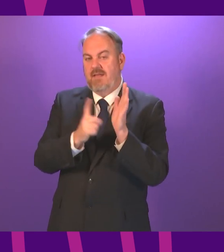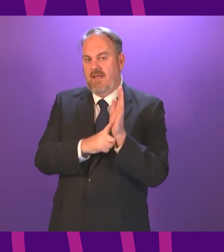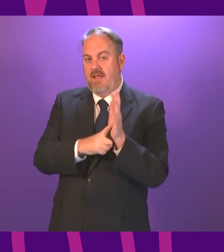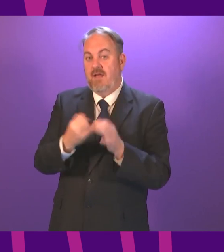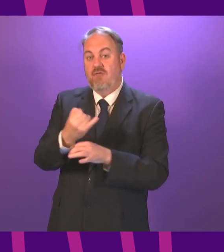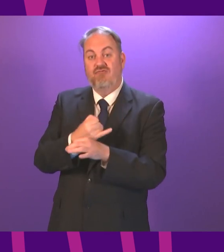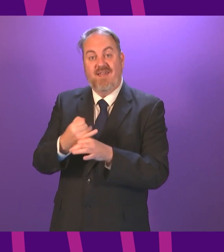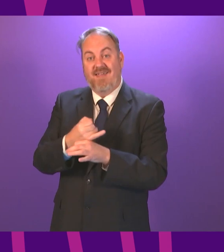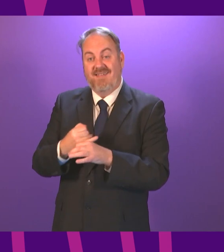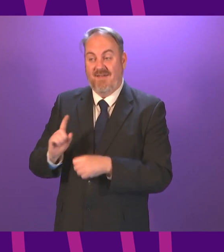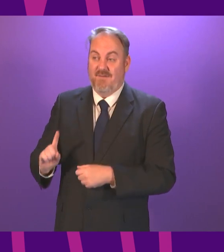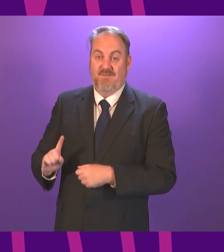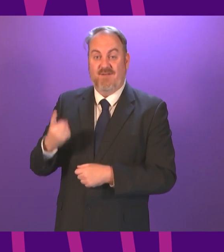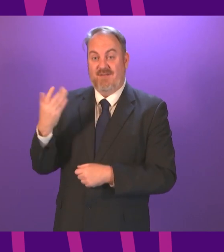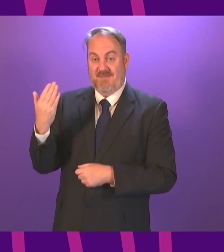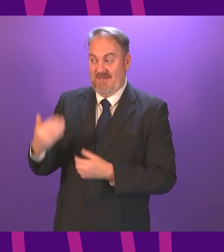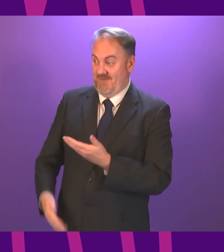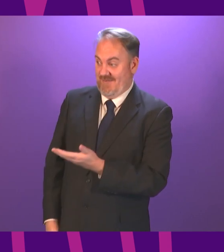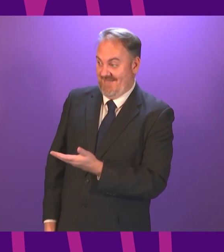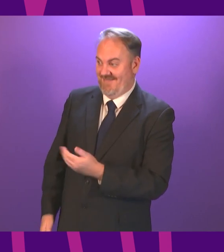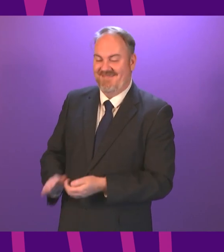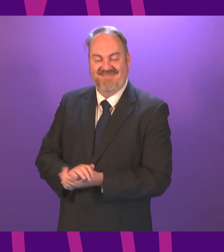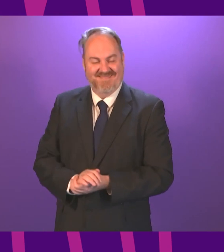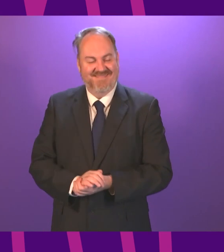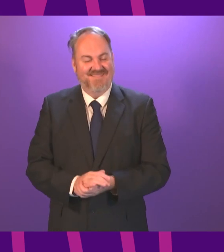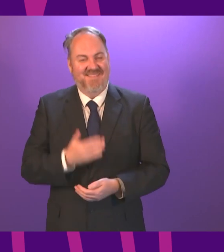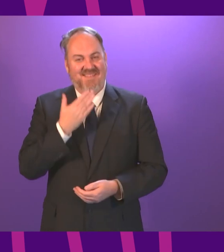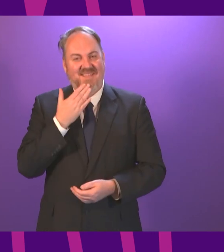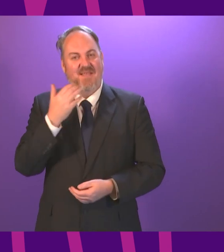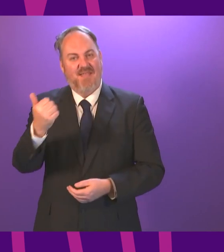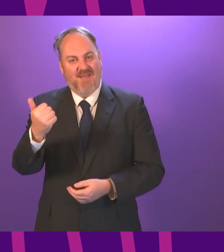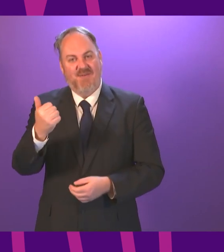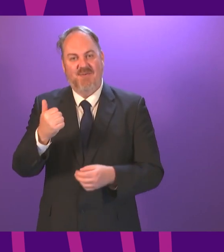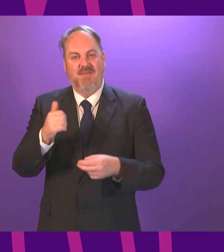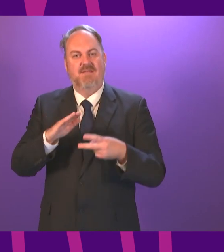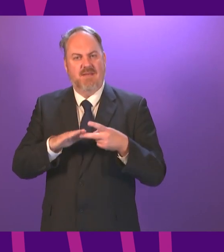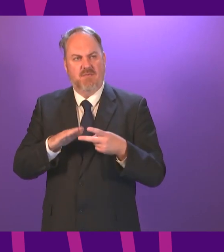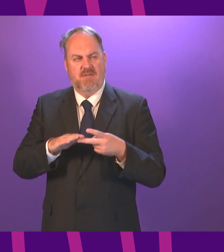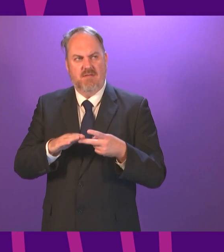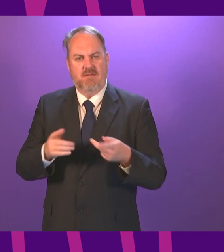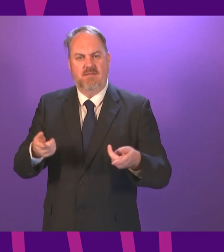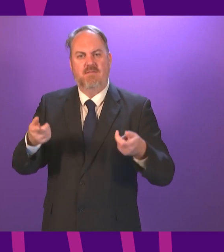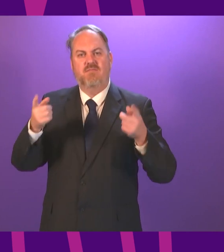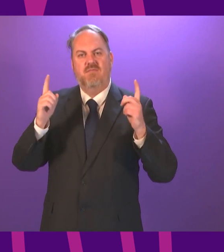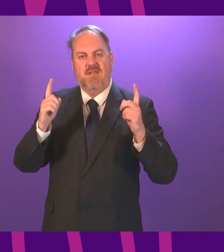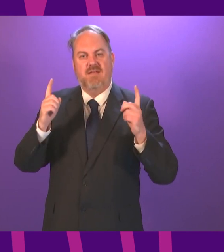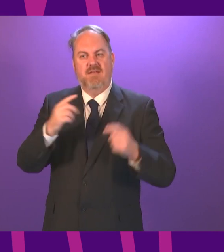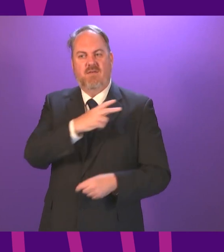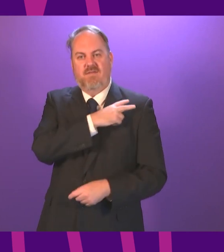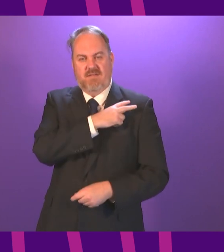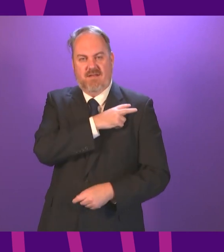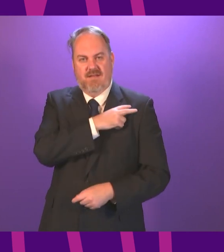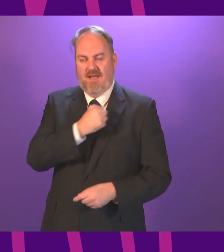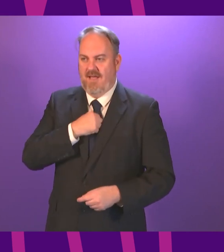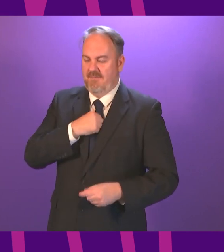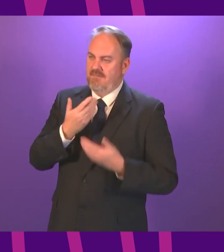first speech in our Parliament today. Thank you. Thank you very much indeed, Deputy Presiding Officer. It is a pleasure and an honour to be making my